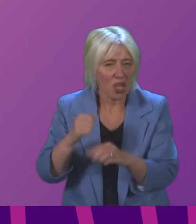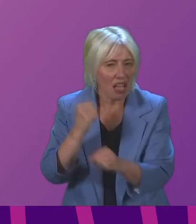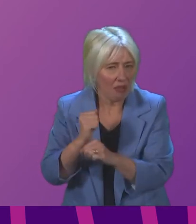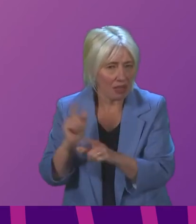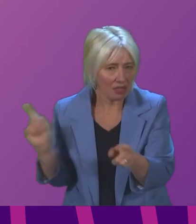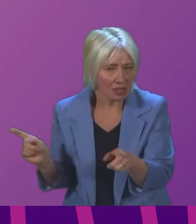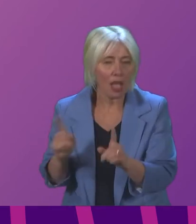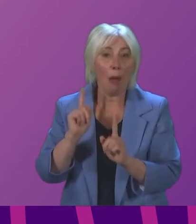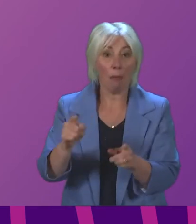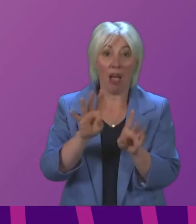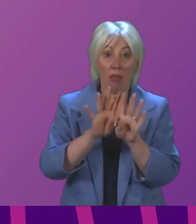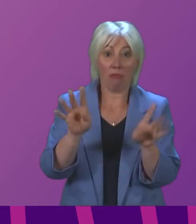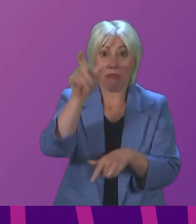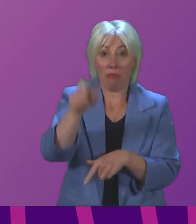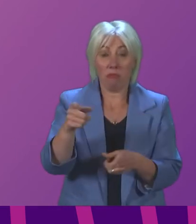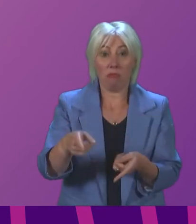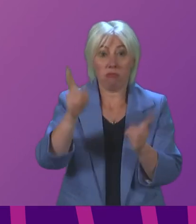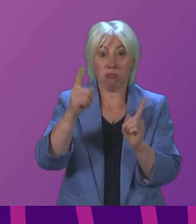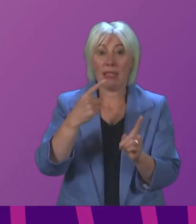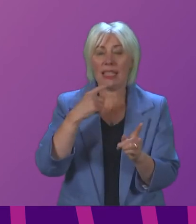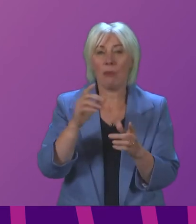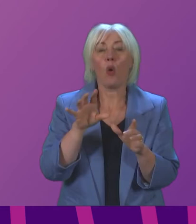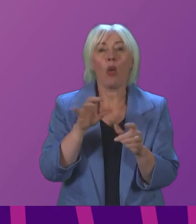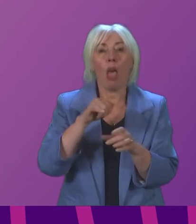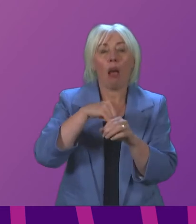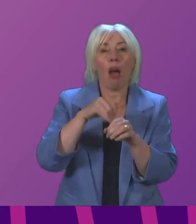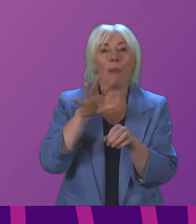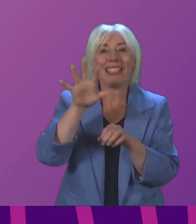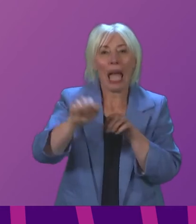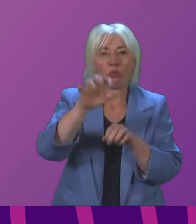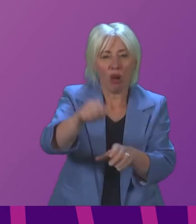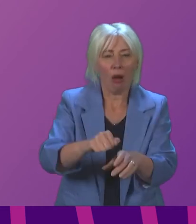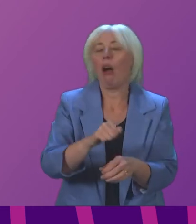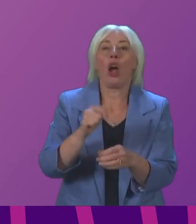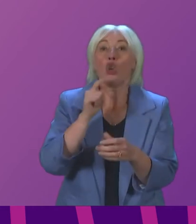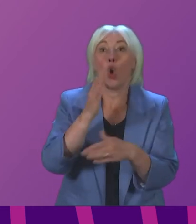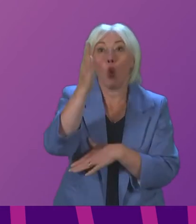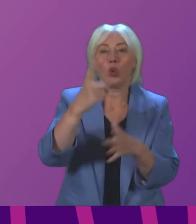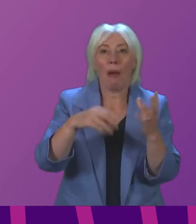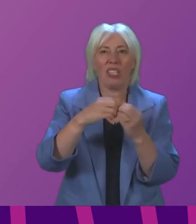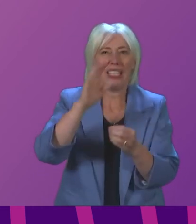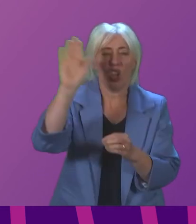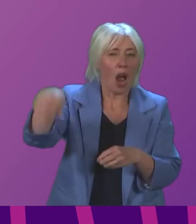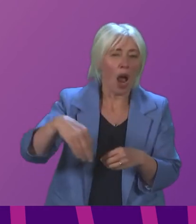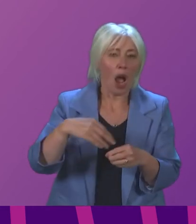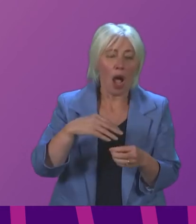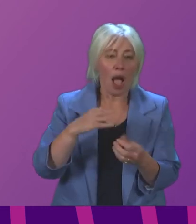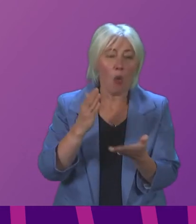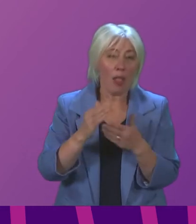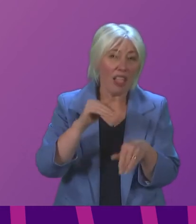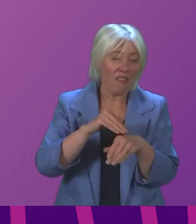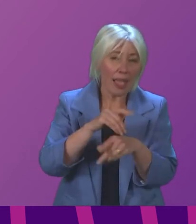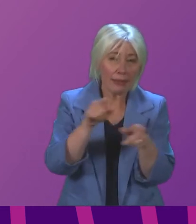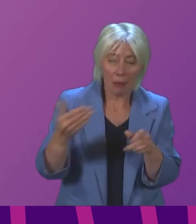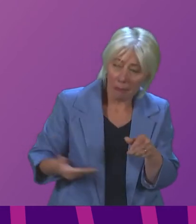despite the cabinet secretary calling the decision around carbon capture not coming to Aberdeenshire wholly illogical and that it will materially affect the